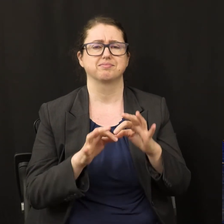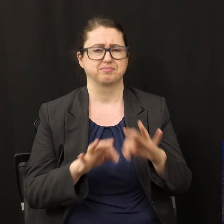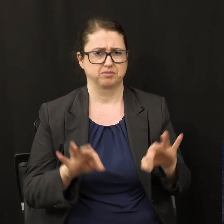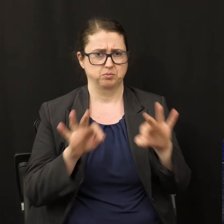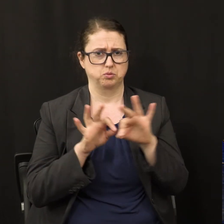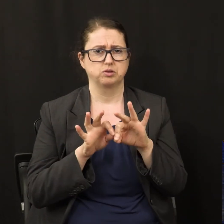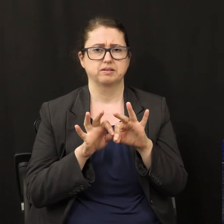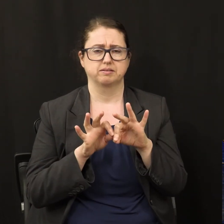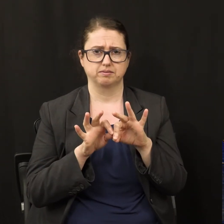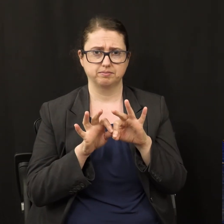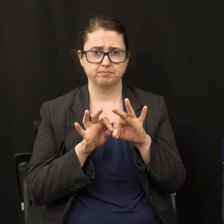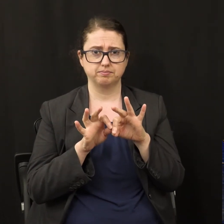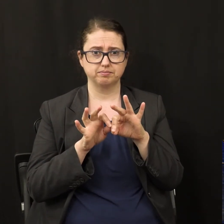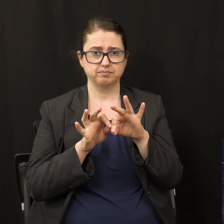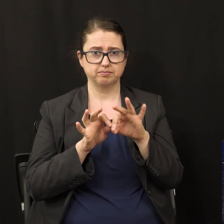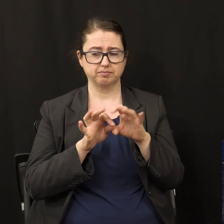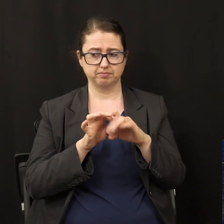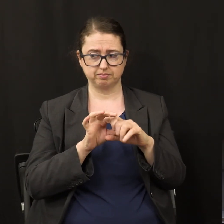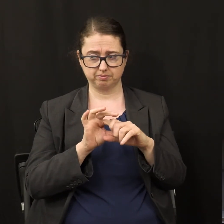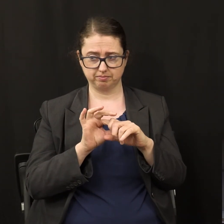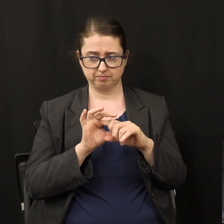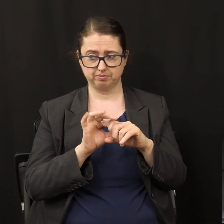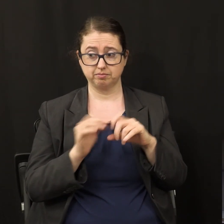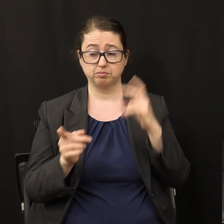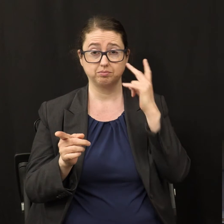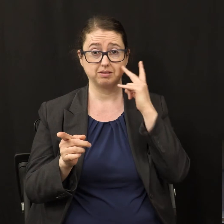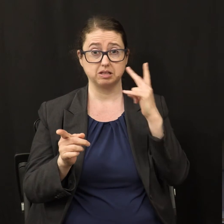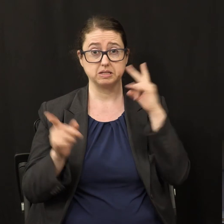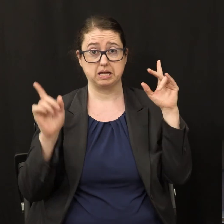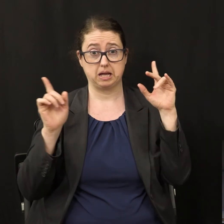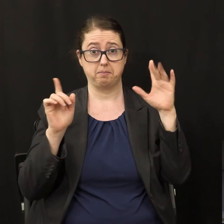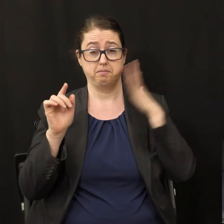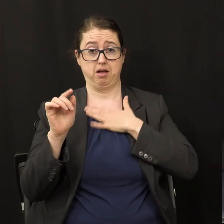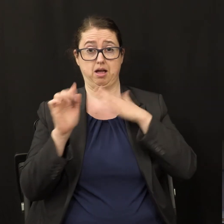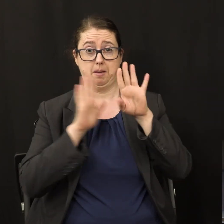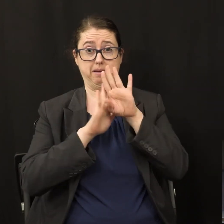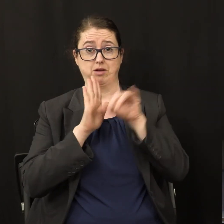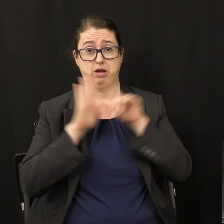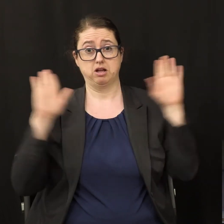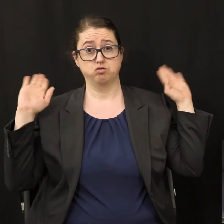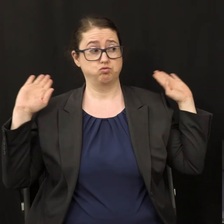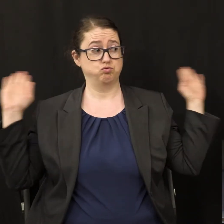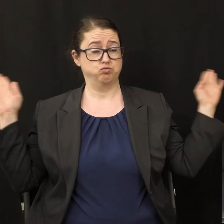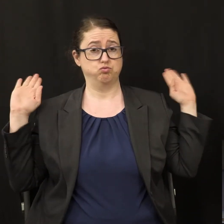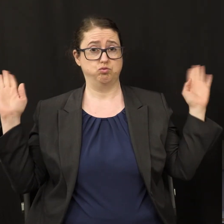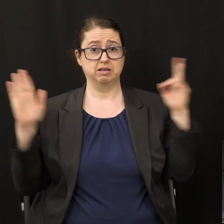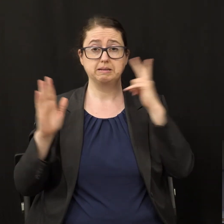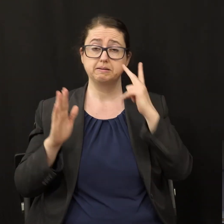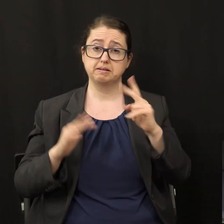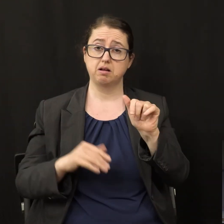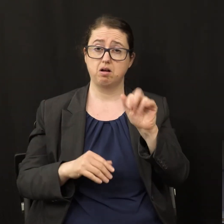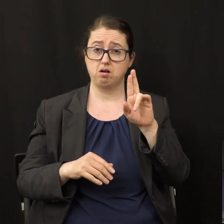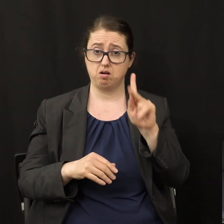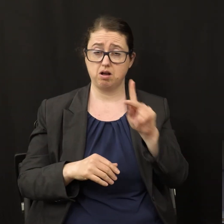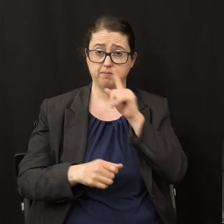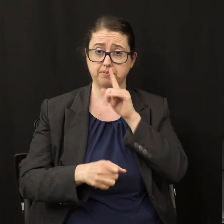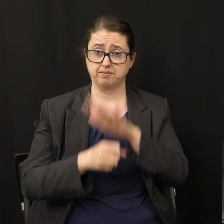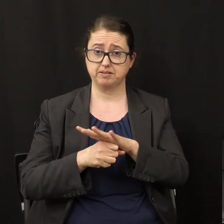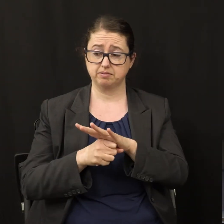You have behind you, behind me, in front of you, the Ark of the Covenant, the most holy place. These messages